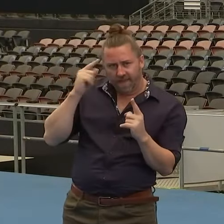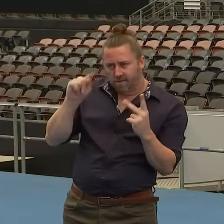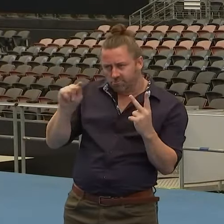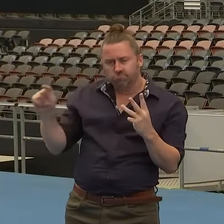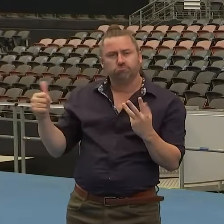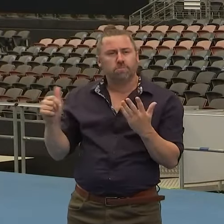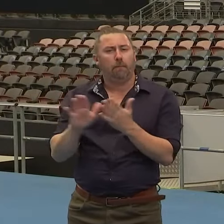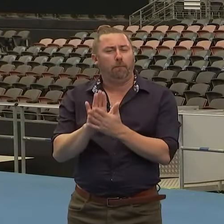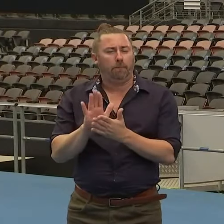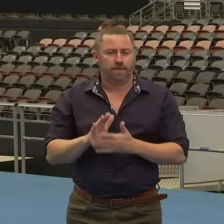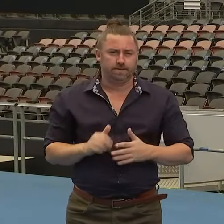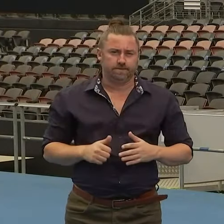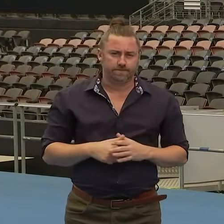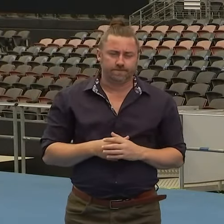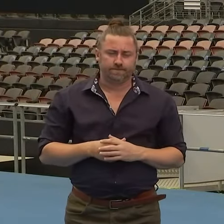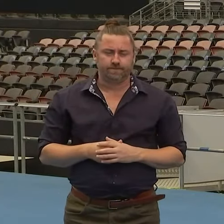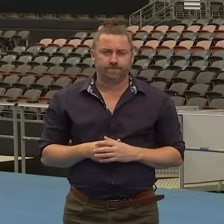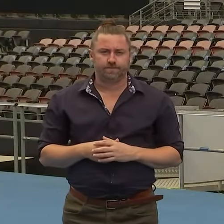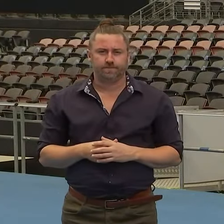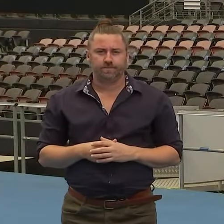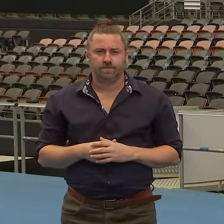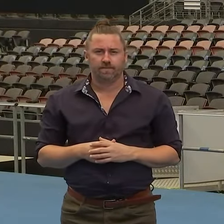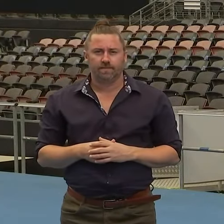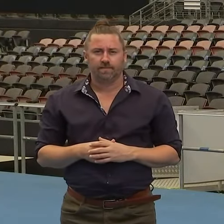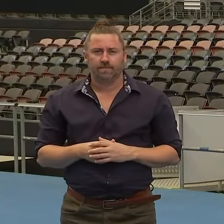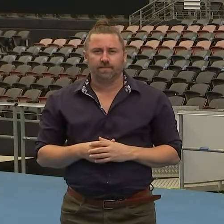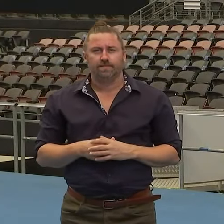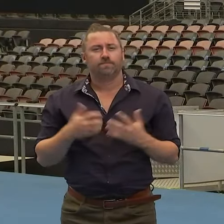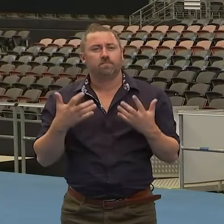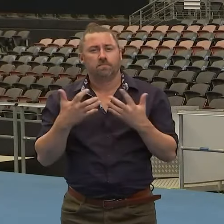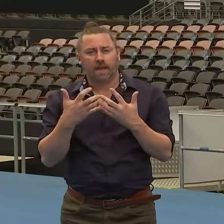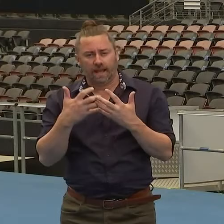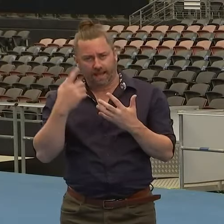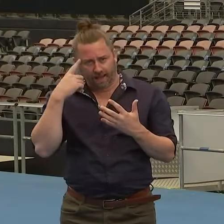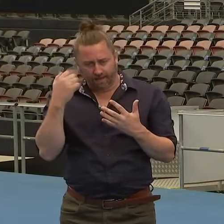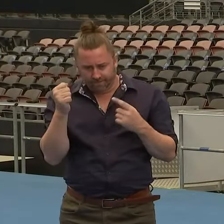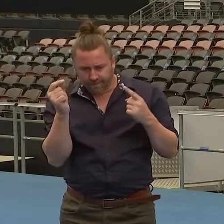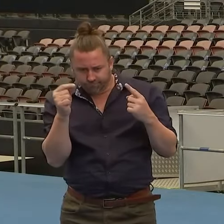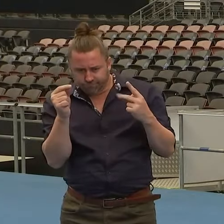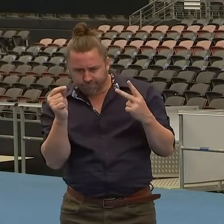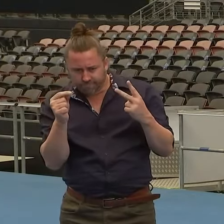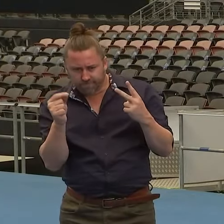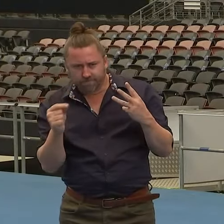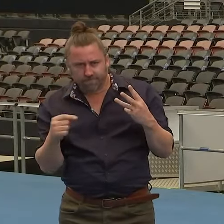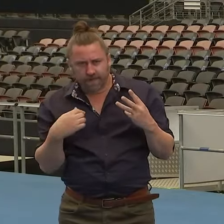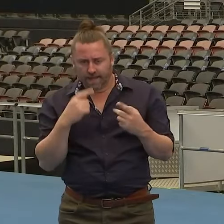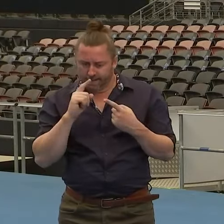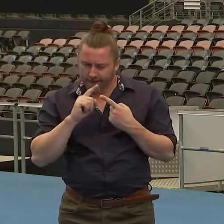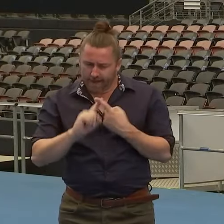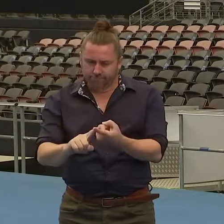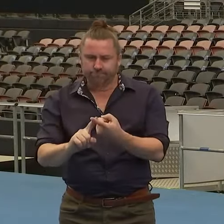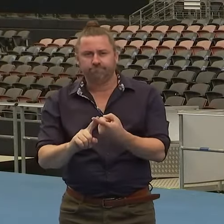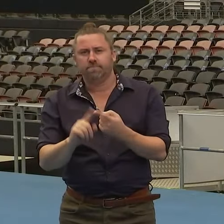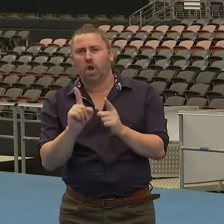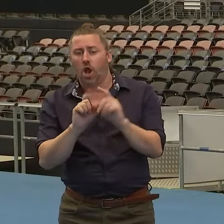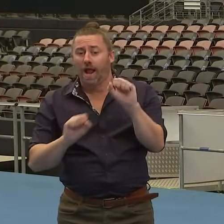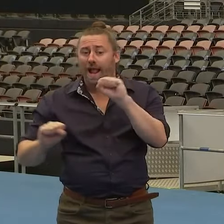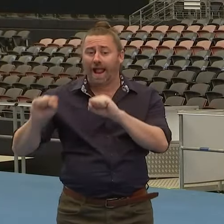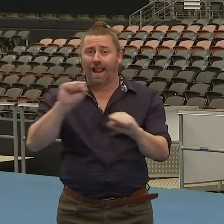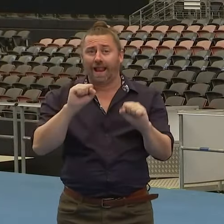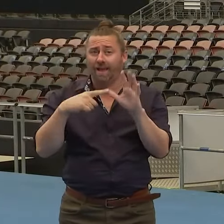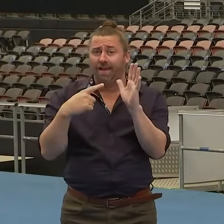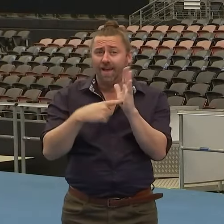a number of, you know, other things I think that are important that we make sure we keep up our additional cleaning in